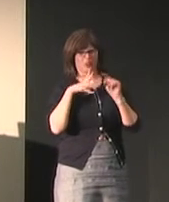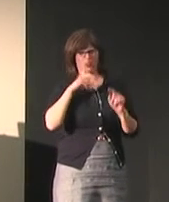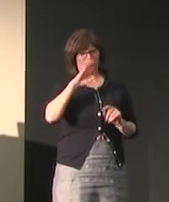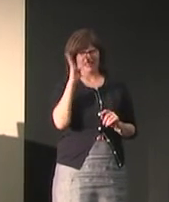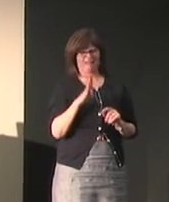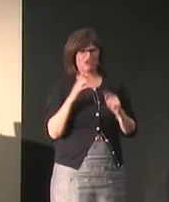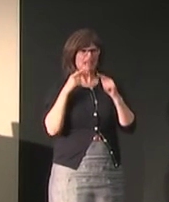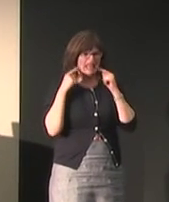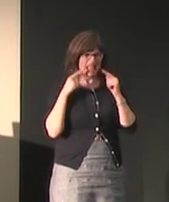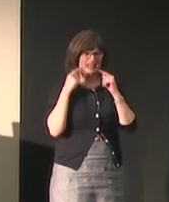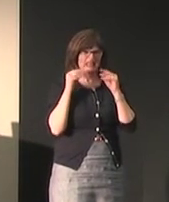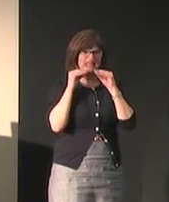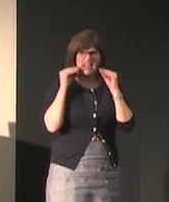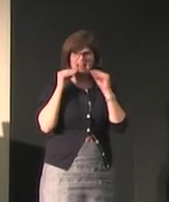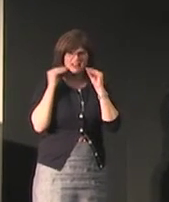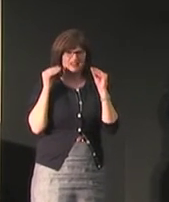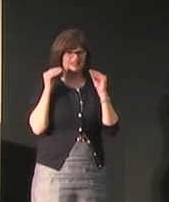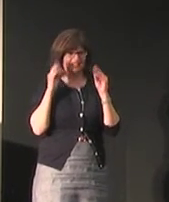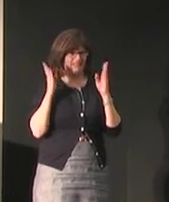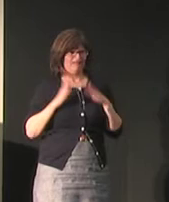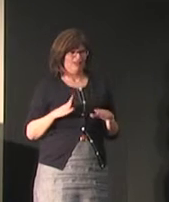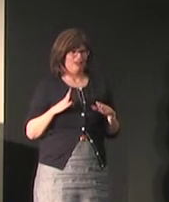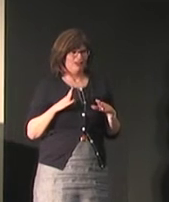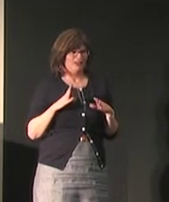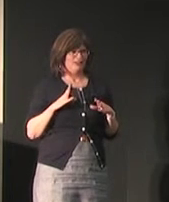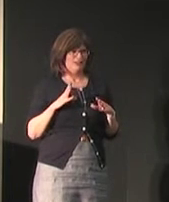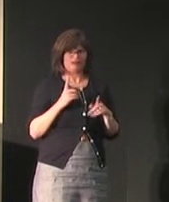or one sign for cat in ASL? why do we not have to